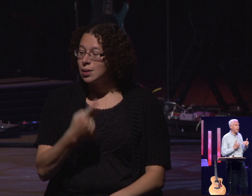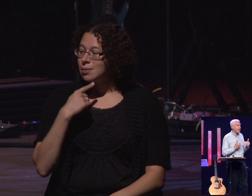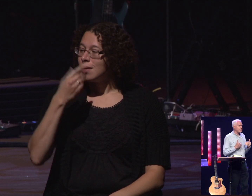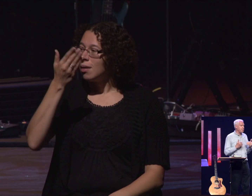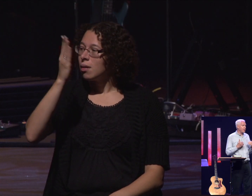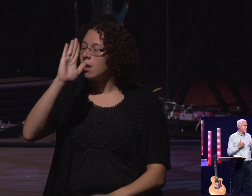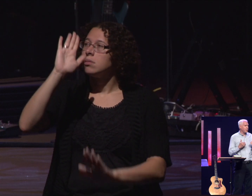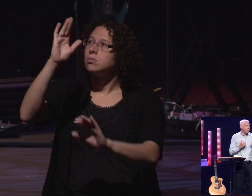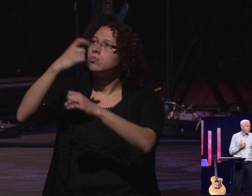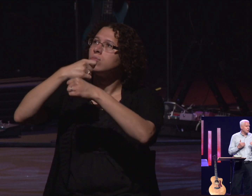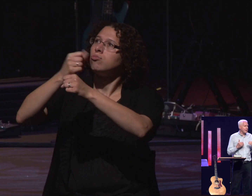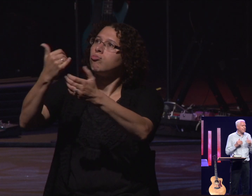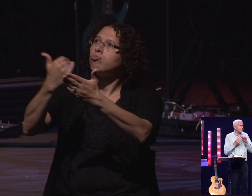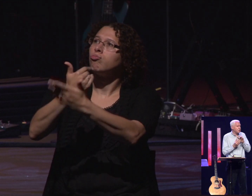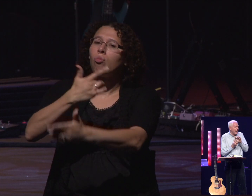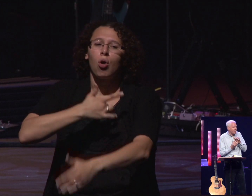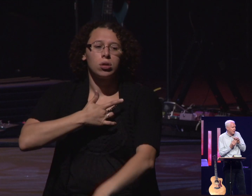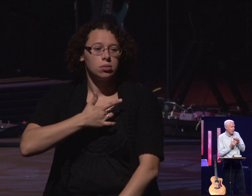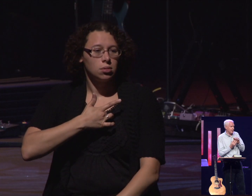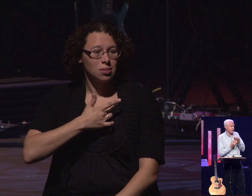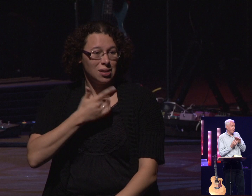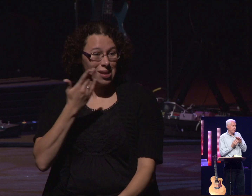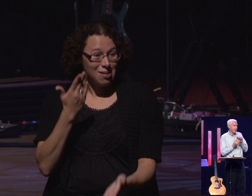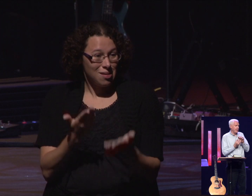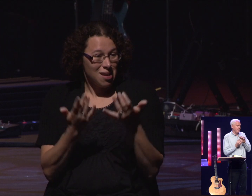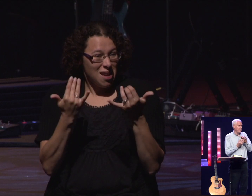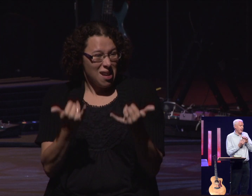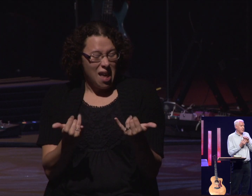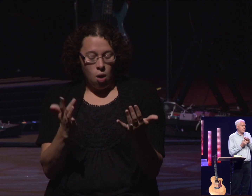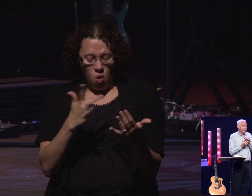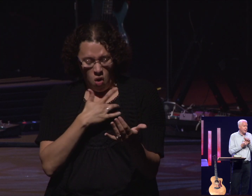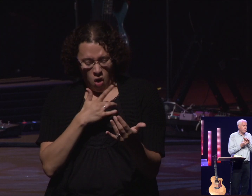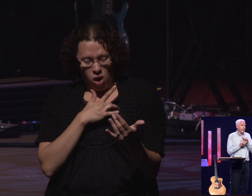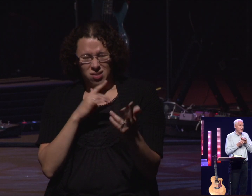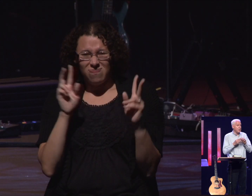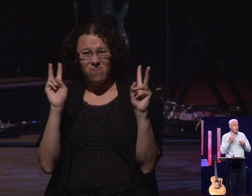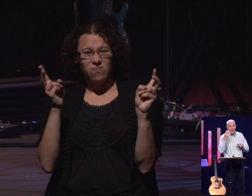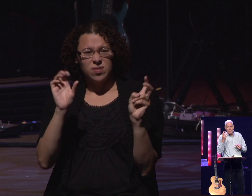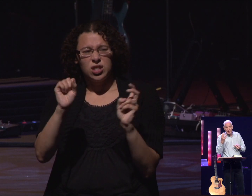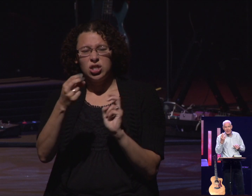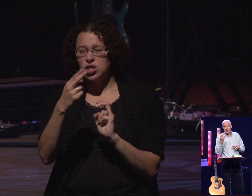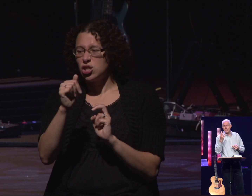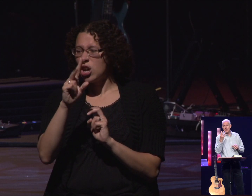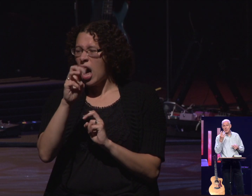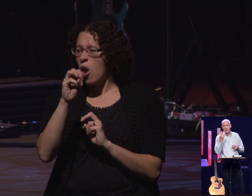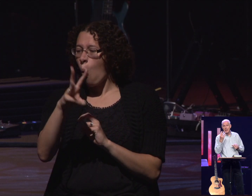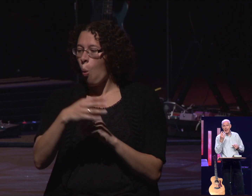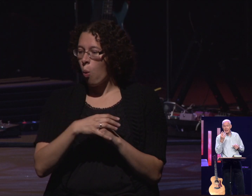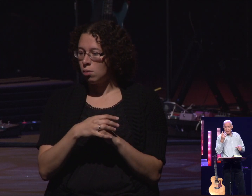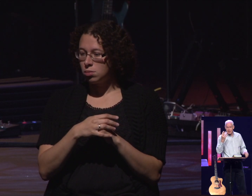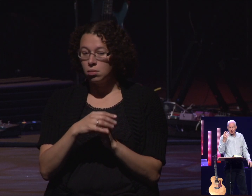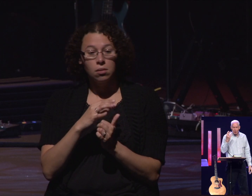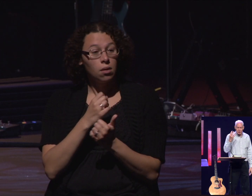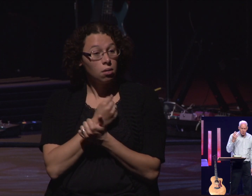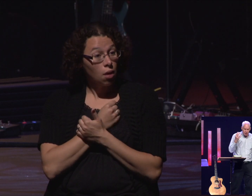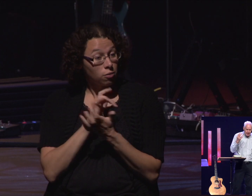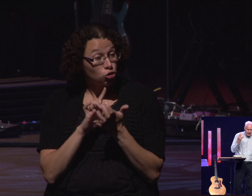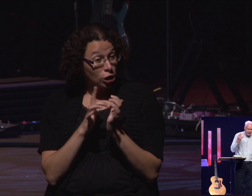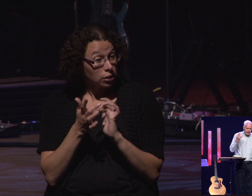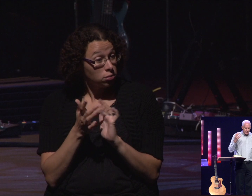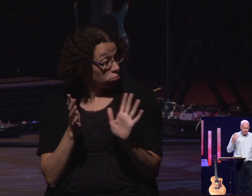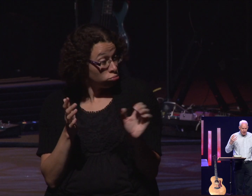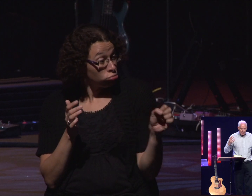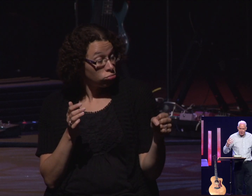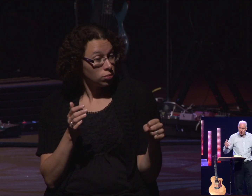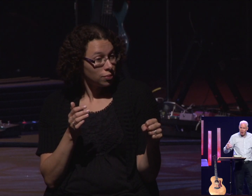Maybe you have this place where you just have this shallow heart. You got to the place where you love Jesus. And Jesus told a story